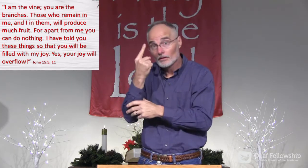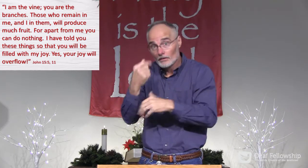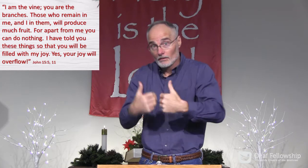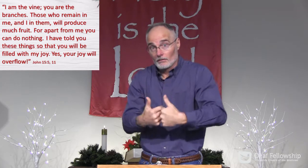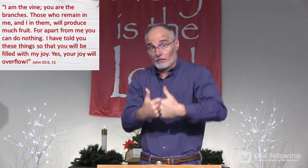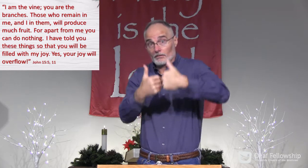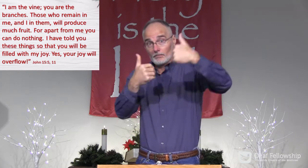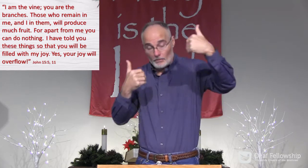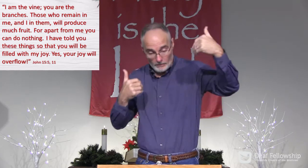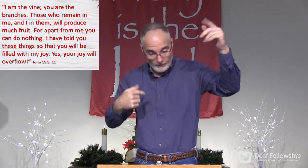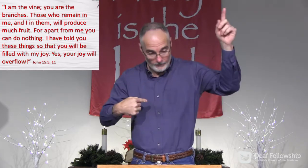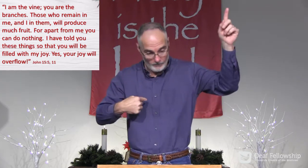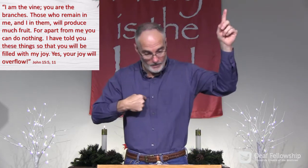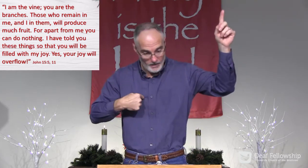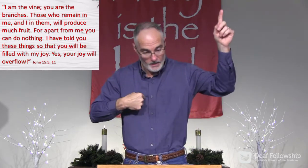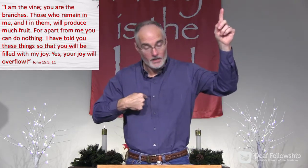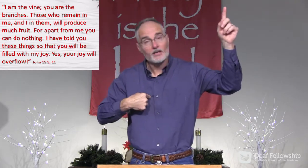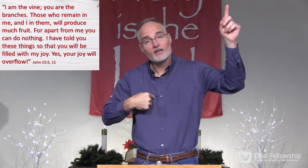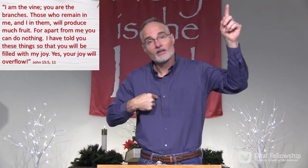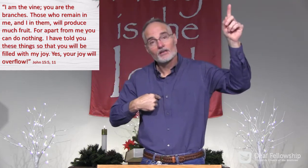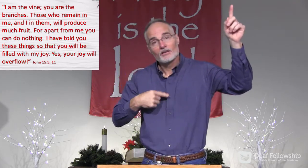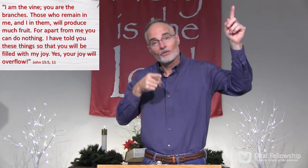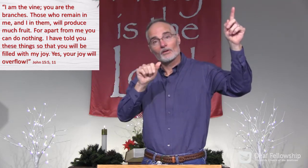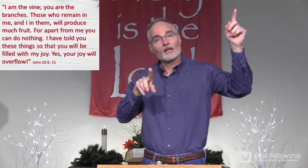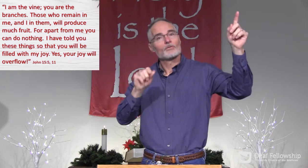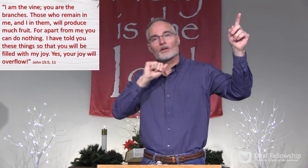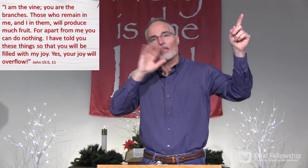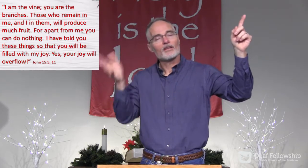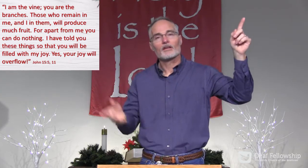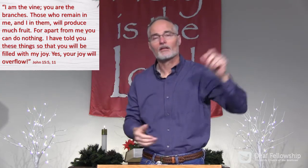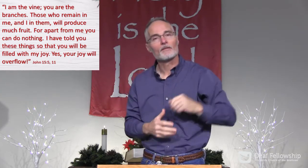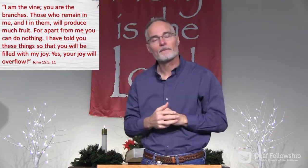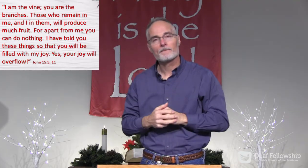for apart from me, you can do nothing.